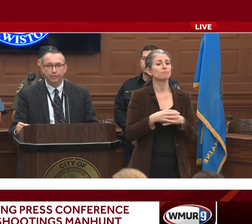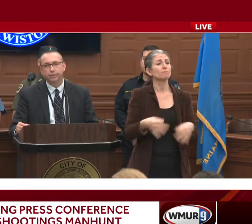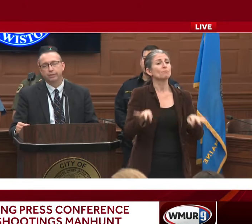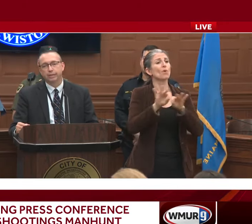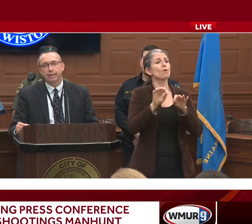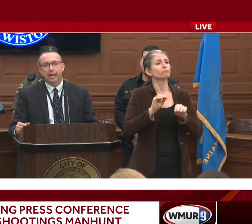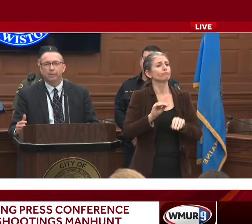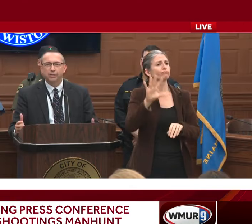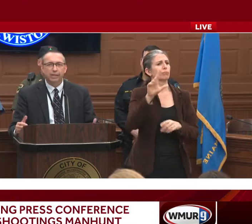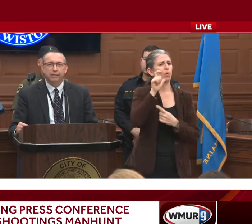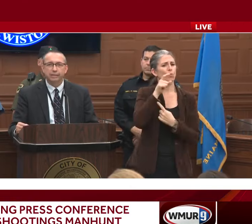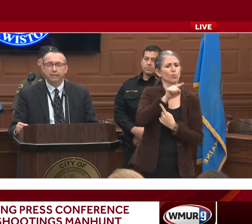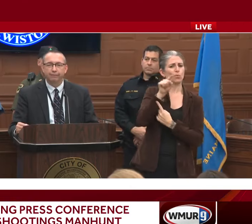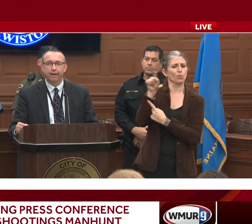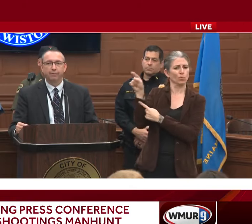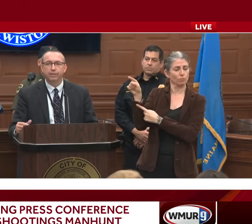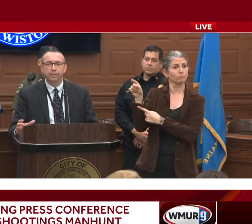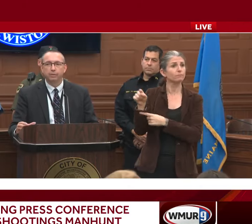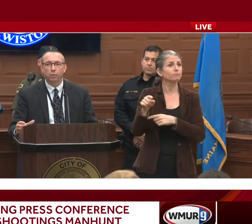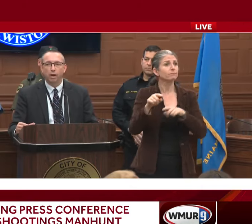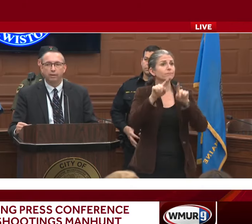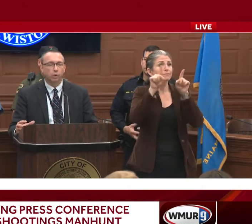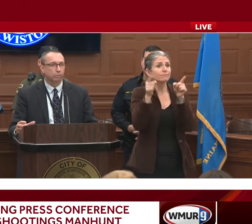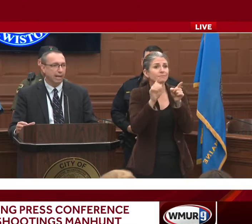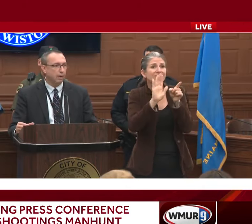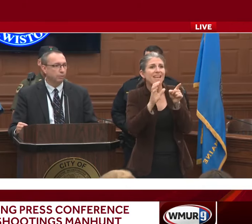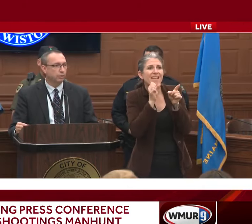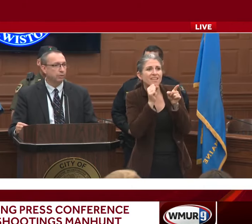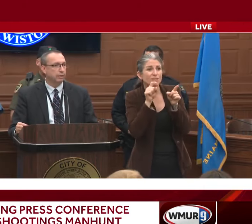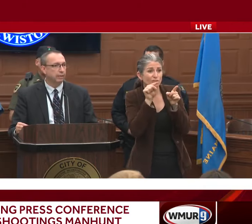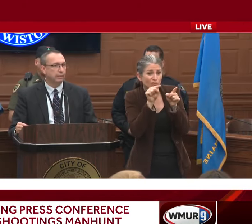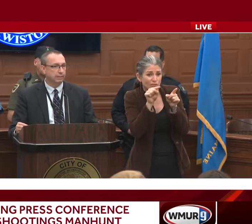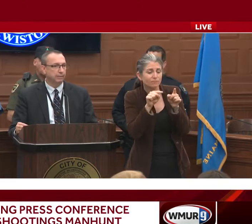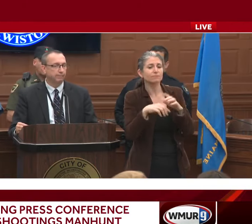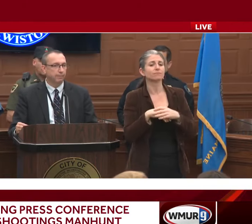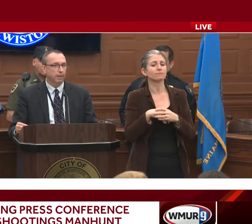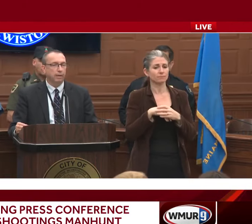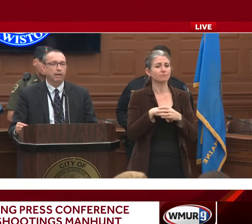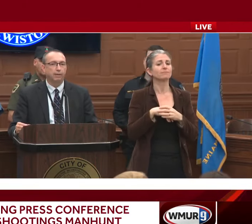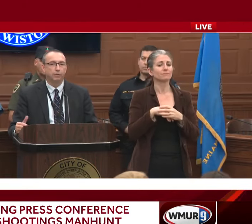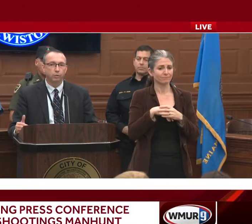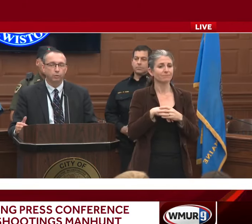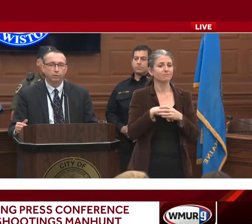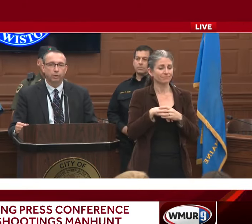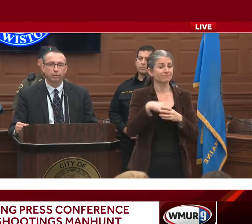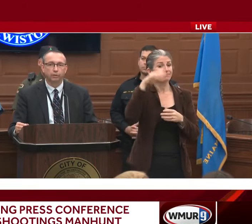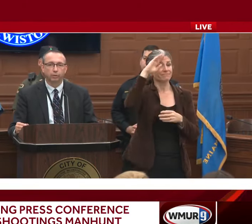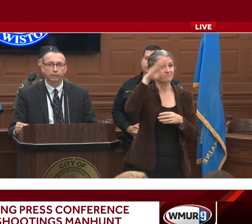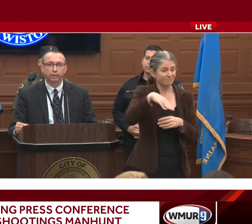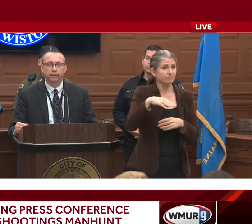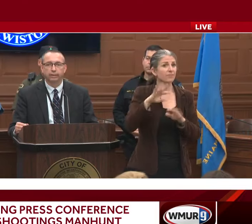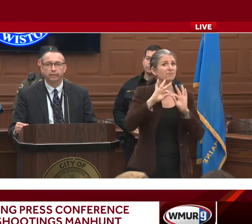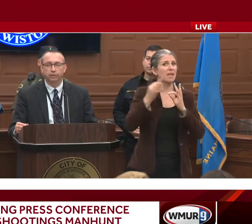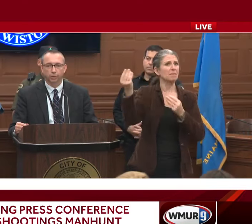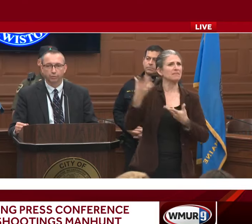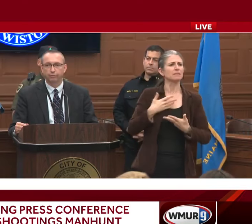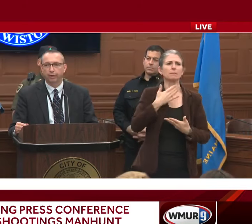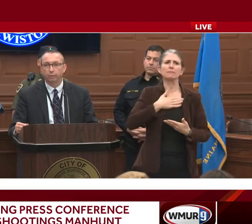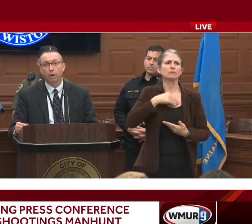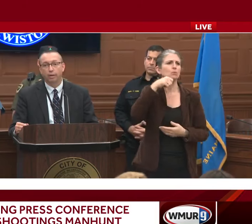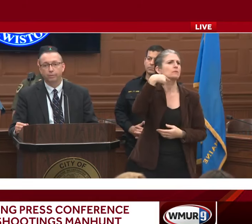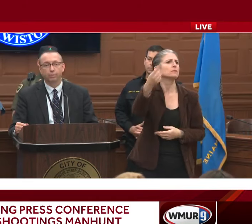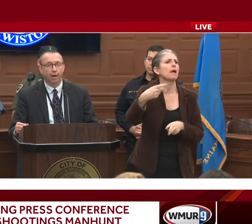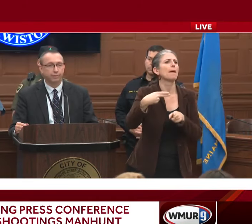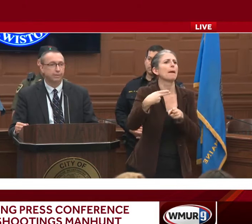ages. I would say that the families didn't want hometowns listed. They do certainly deserve